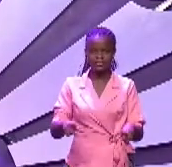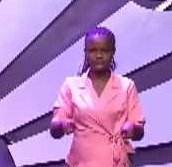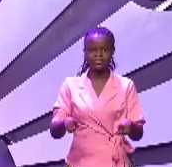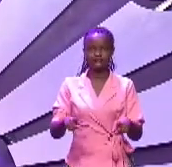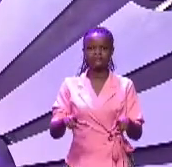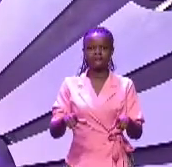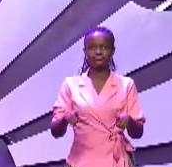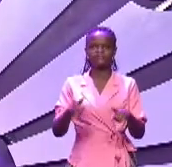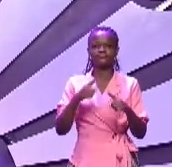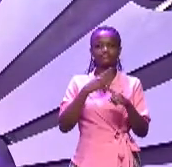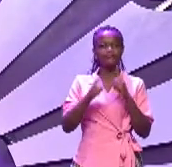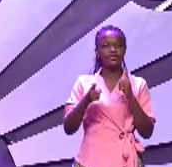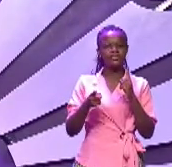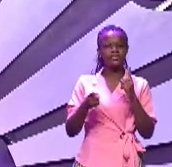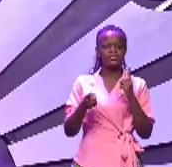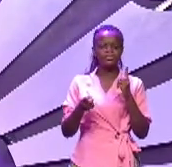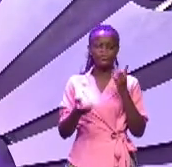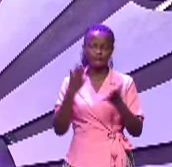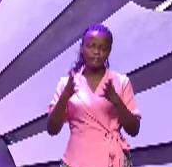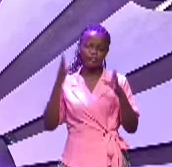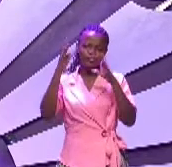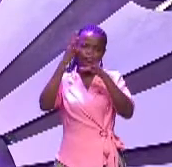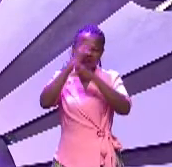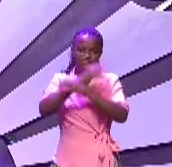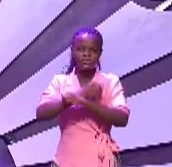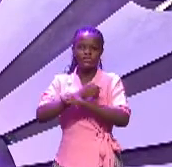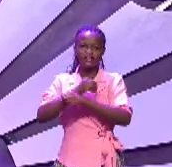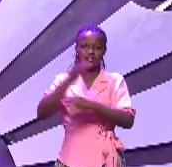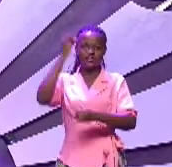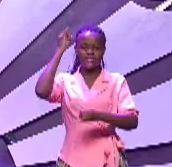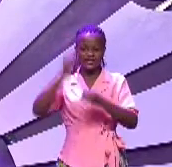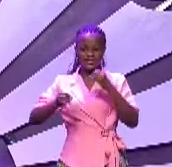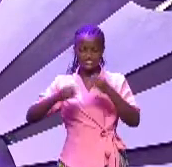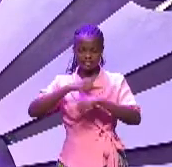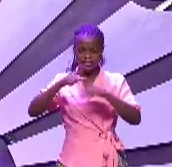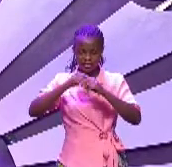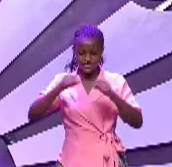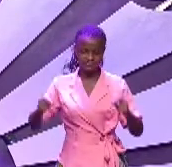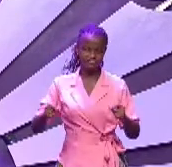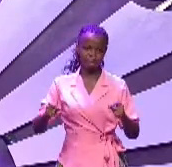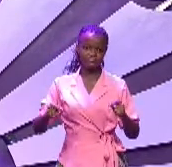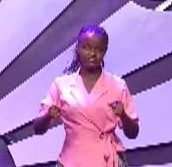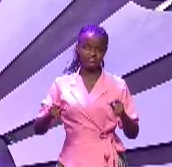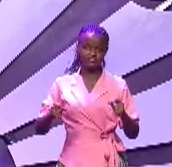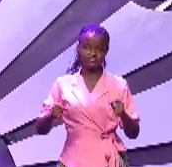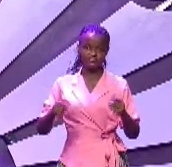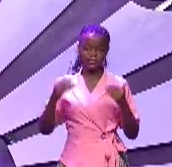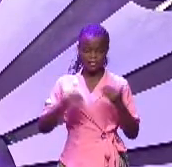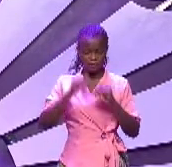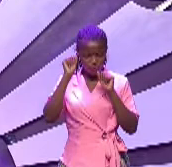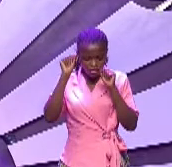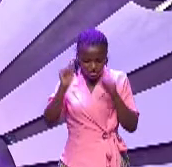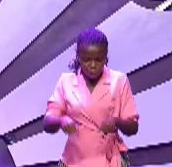but he could have missed out on the grand prize. It was possible